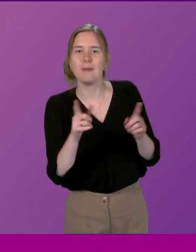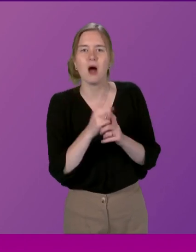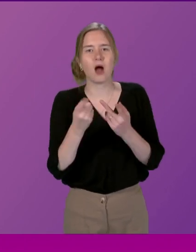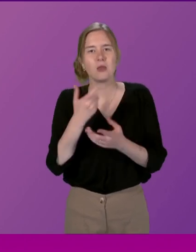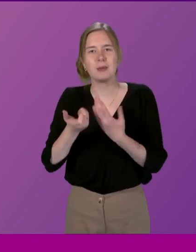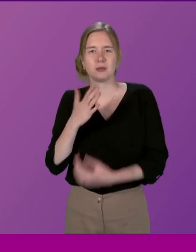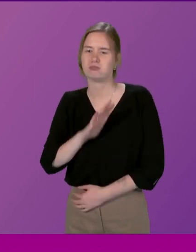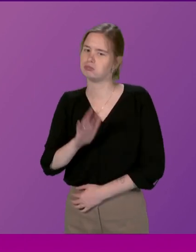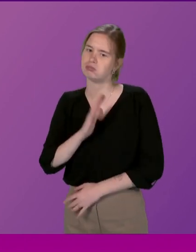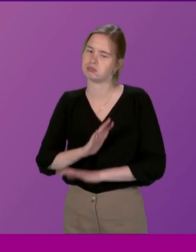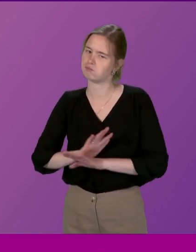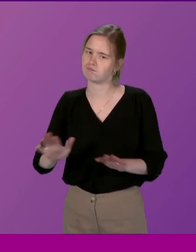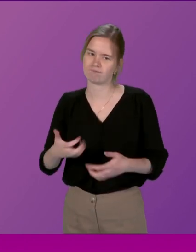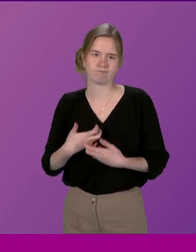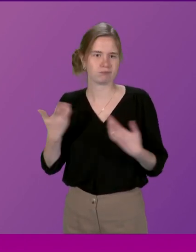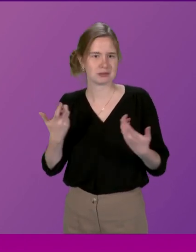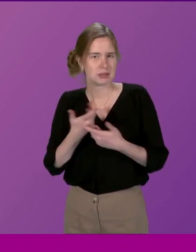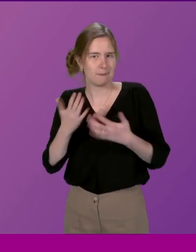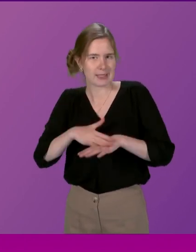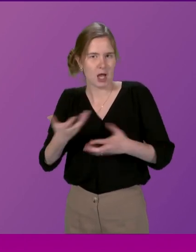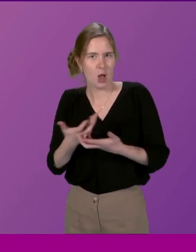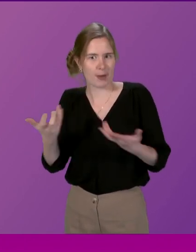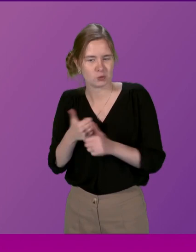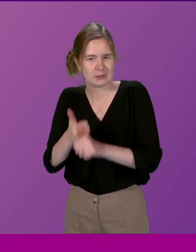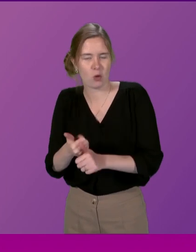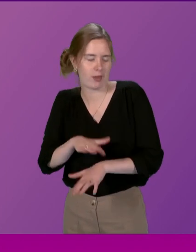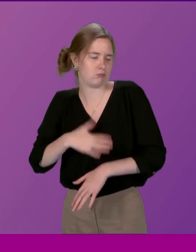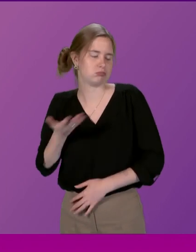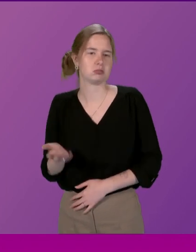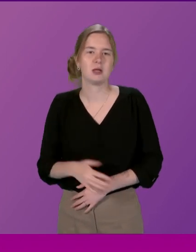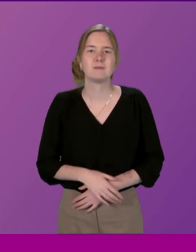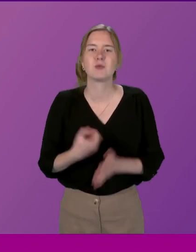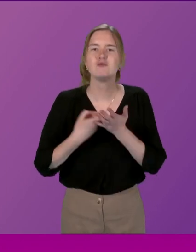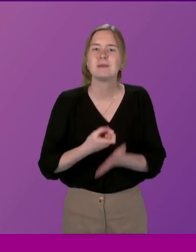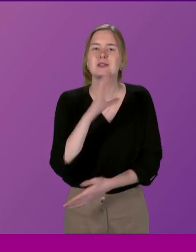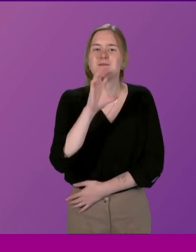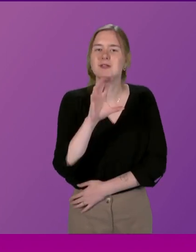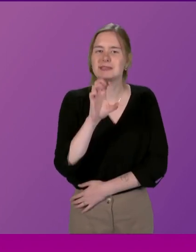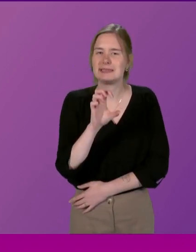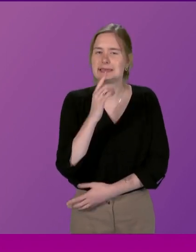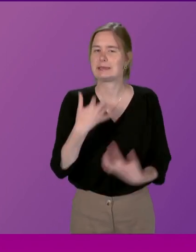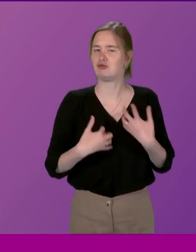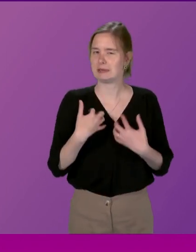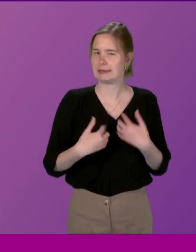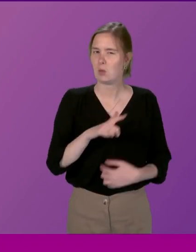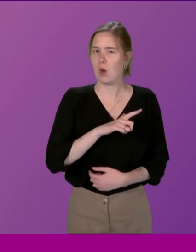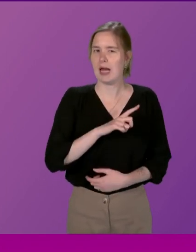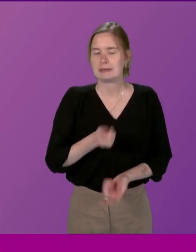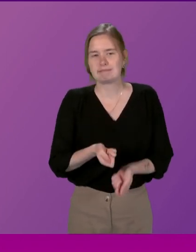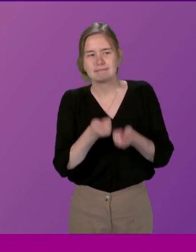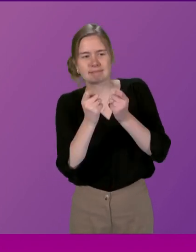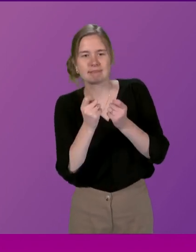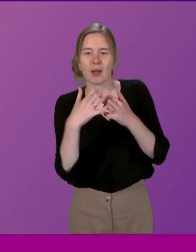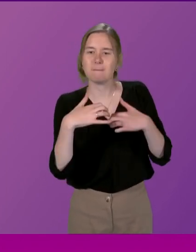are very dissatisfied however much we do for them recommendation 15 I thought was interesting in the idea of highlighting